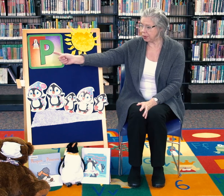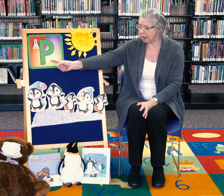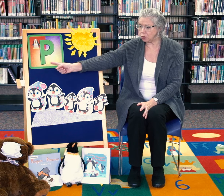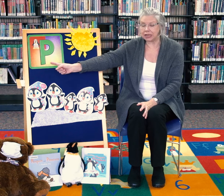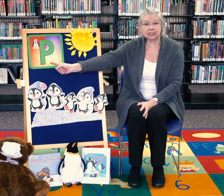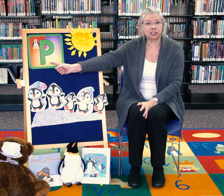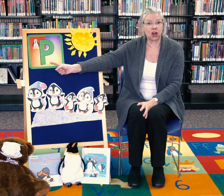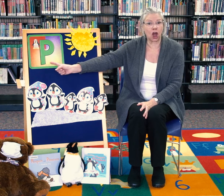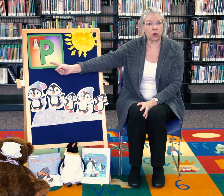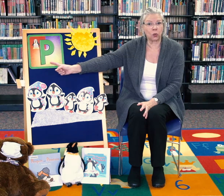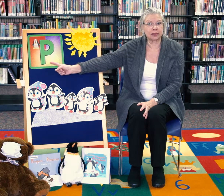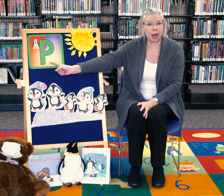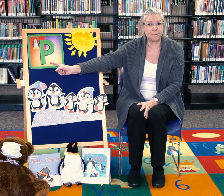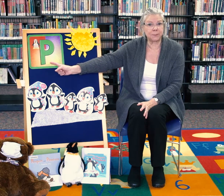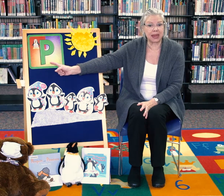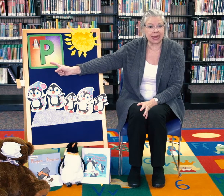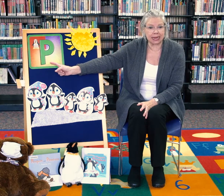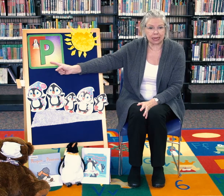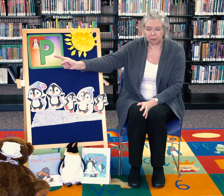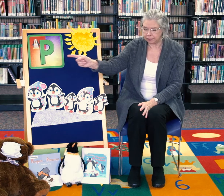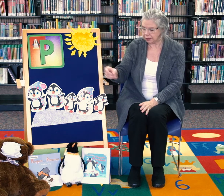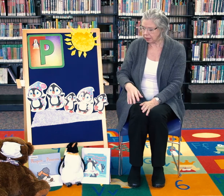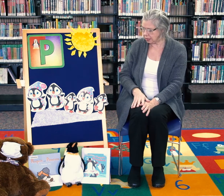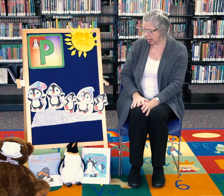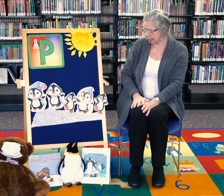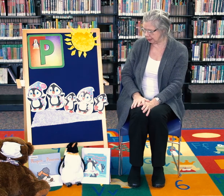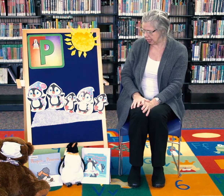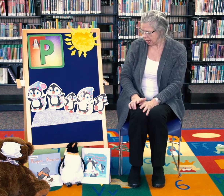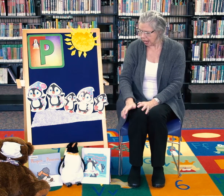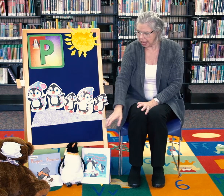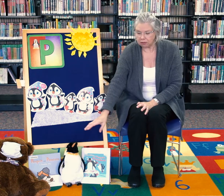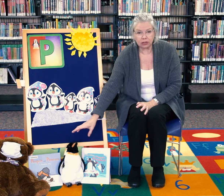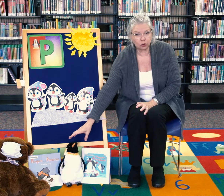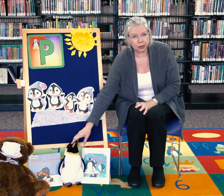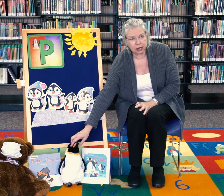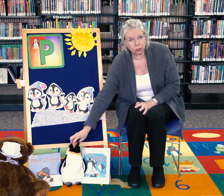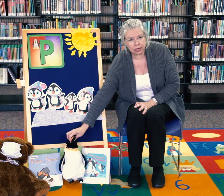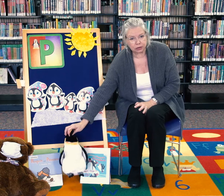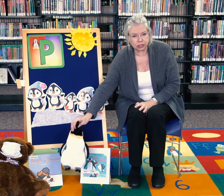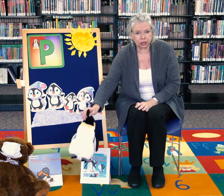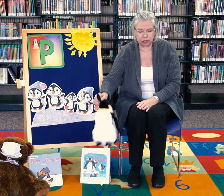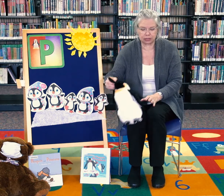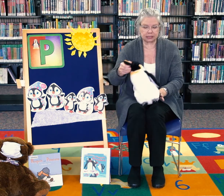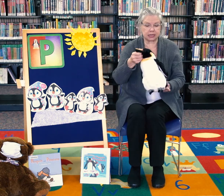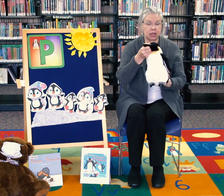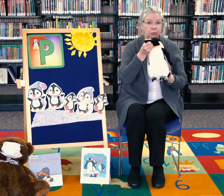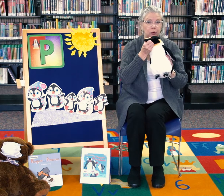penguins start with a P. Yes, I have a little penguin here to show you. This is an emperor